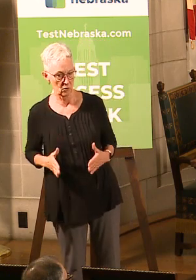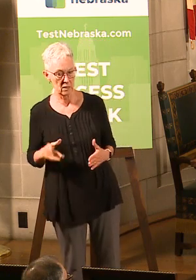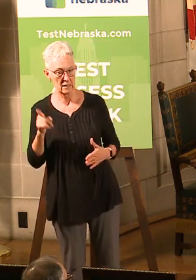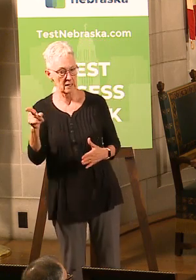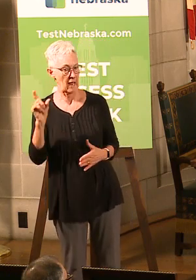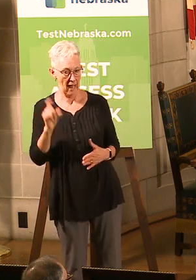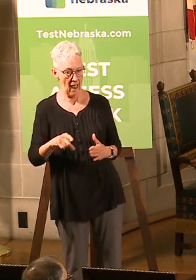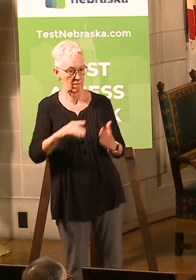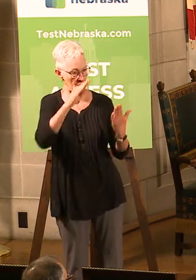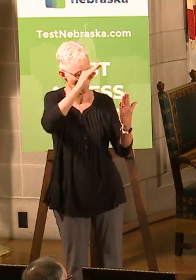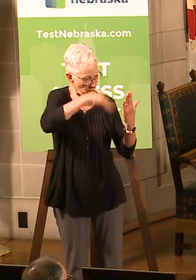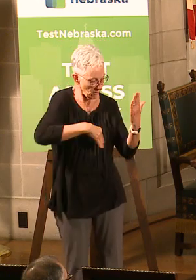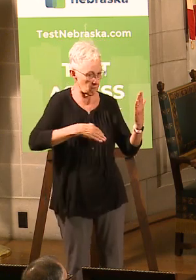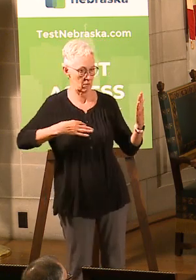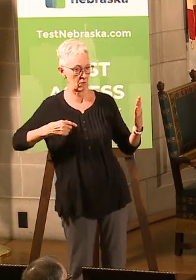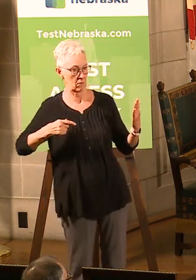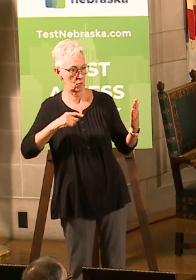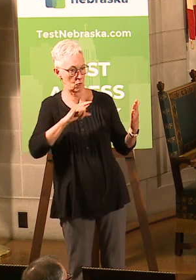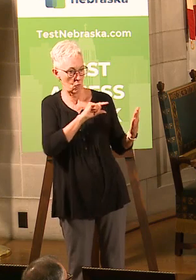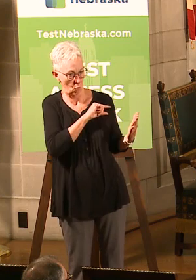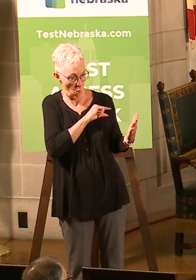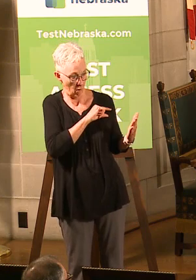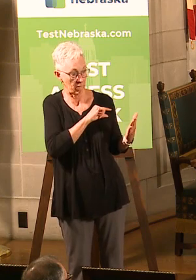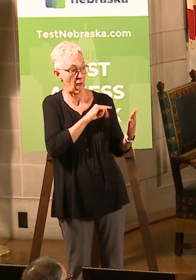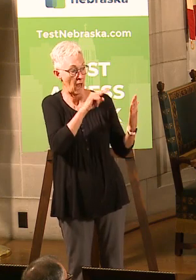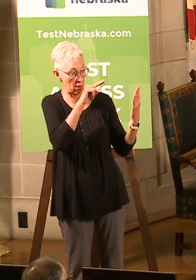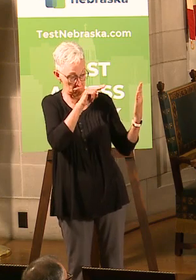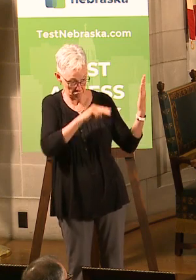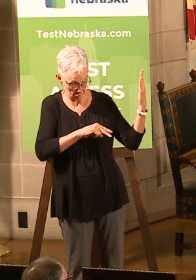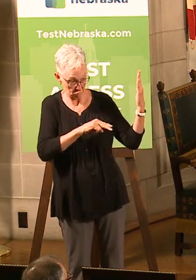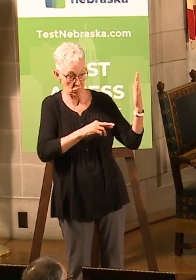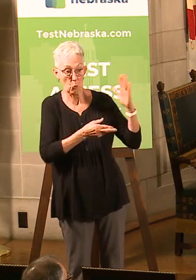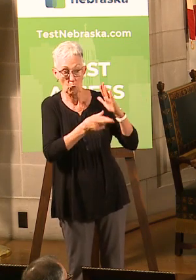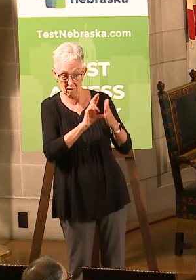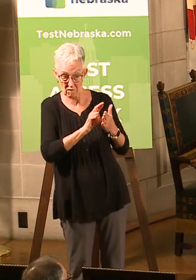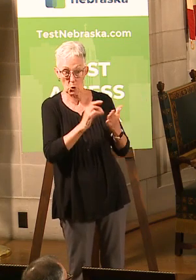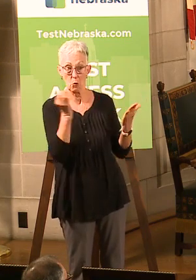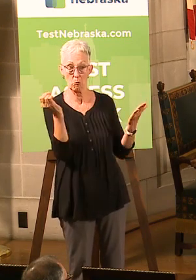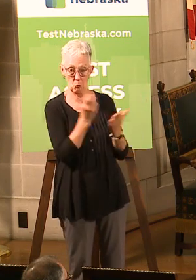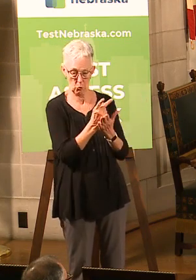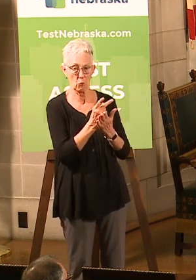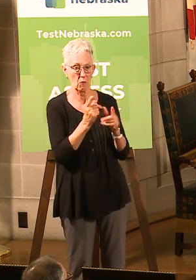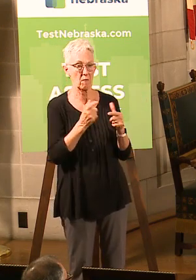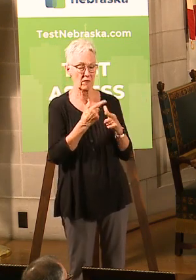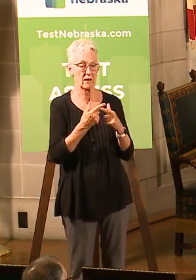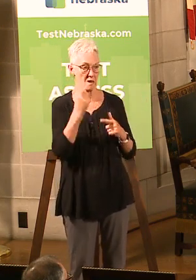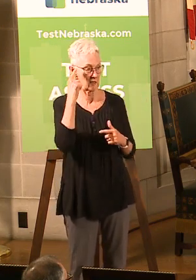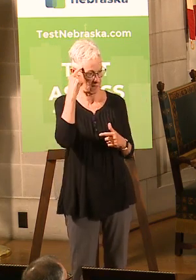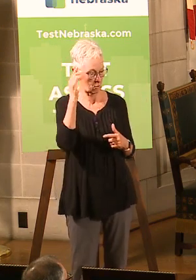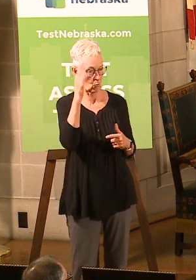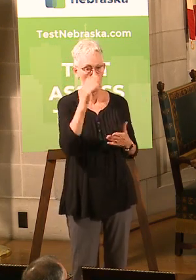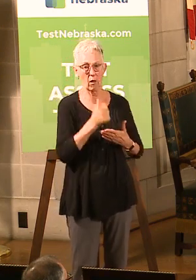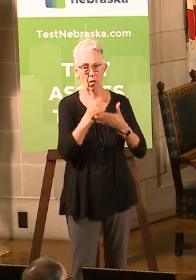the impact of coronavirus. But assuming that they've all been impacted to some degree or another, we think we'll reach a majority of them.